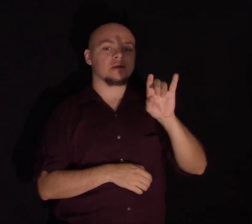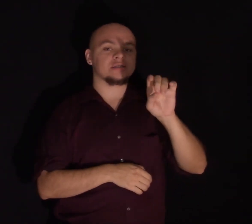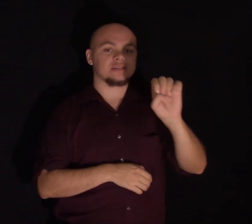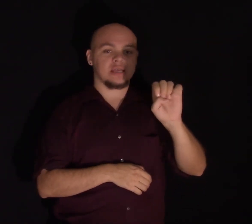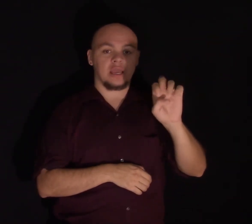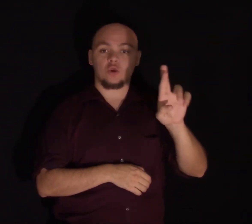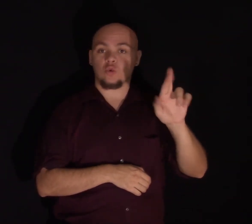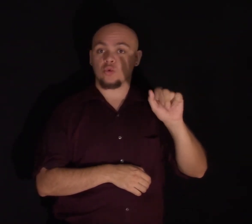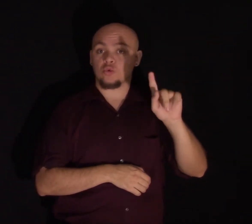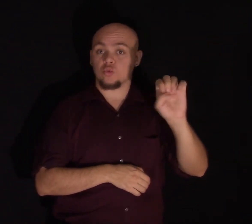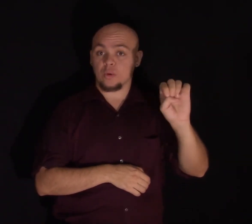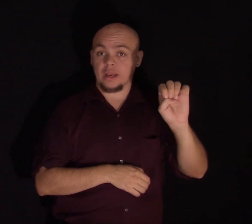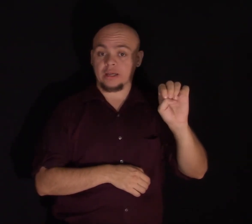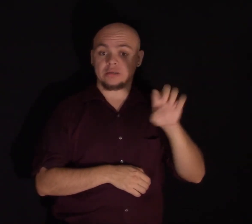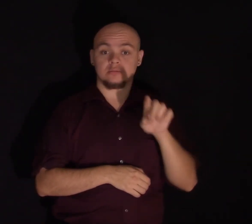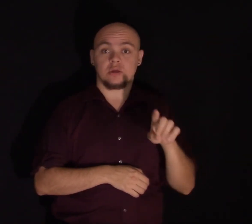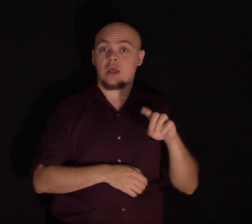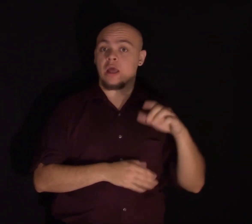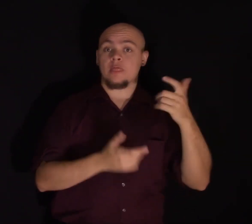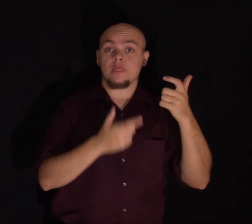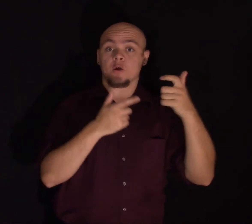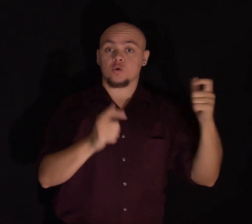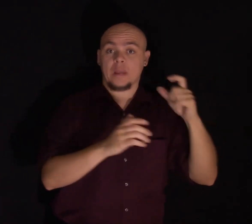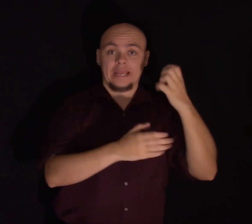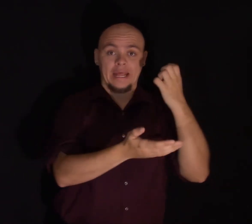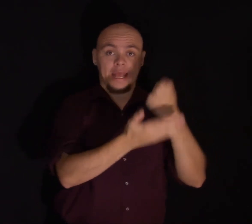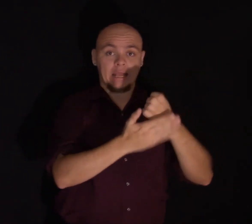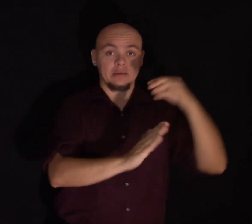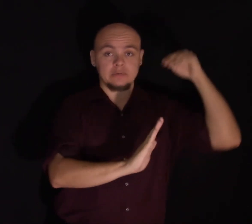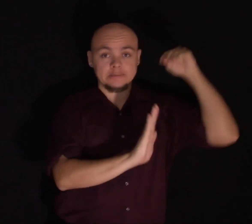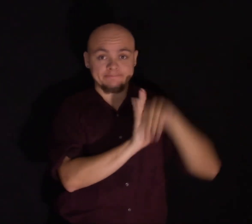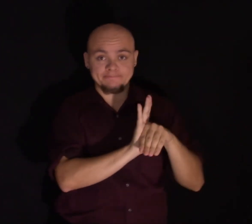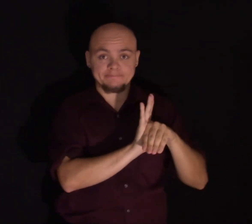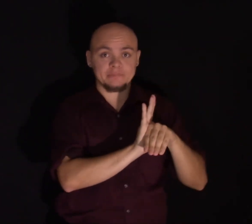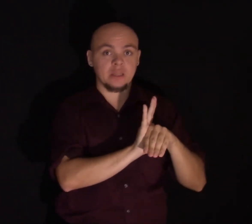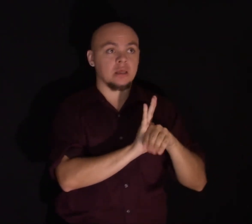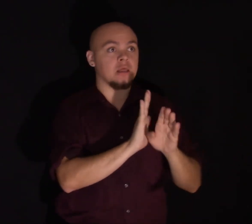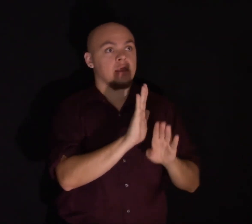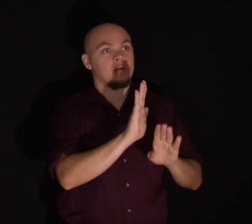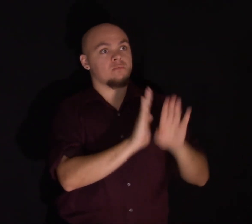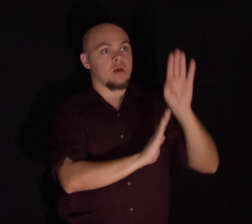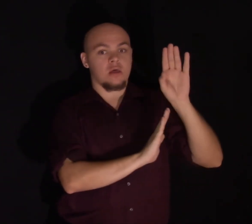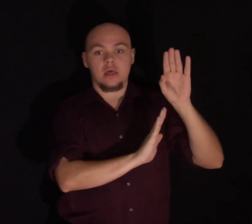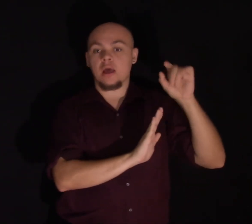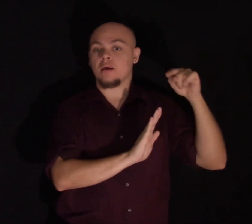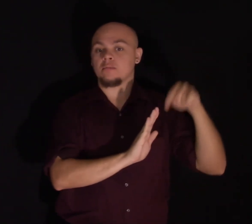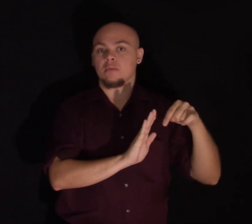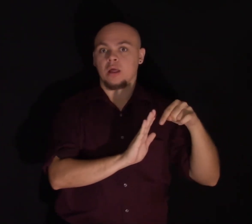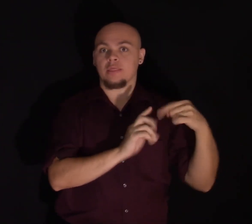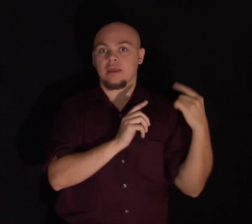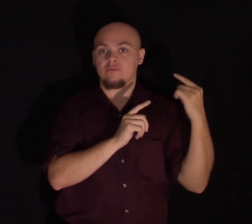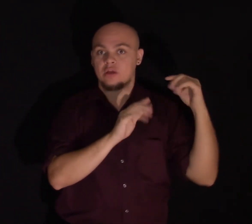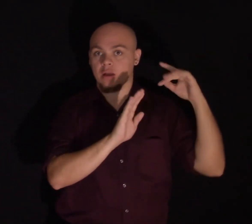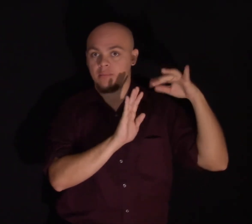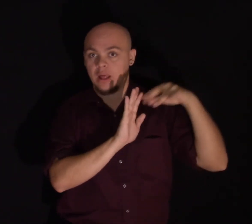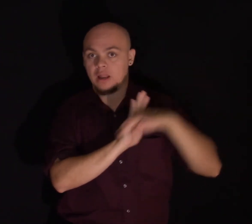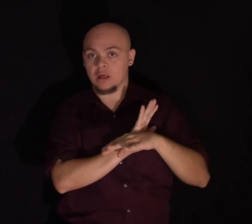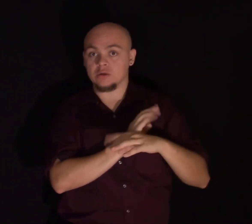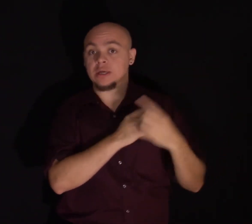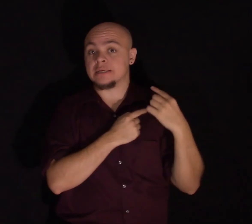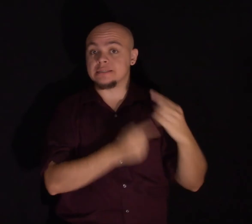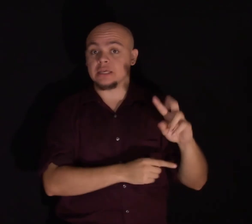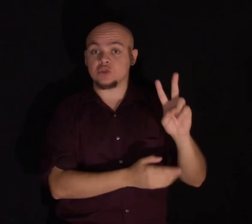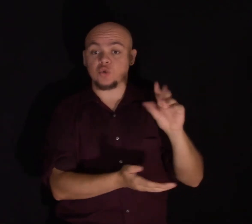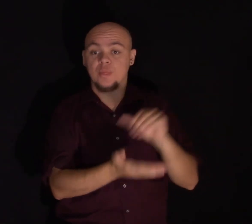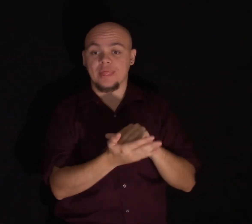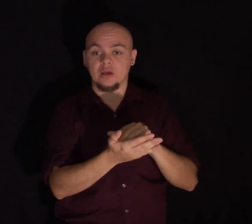During the Great Depression, there was a huge elevation, and those rates have come back down. And then since the year 2000, there